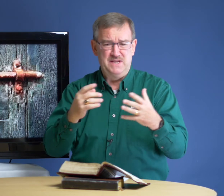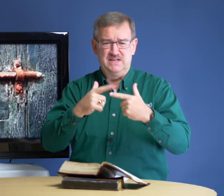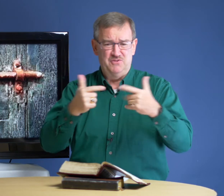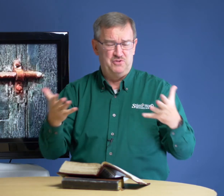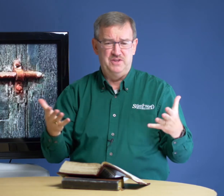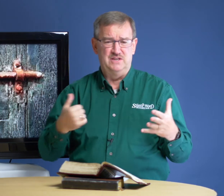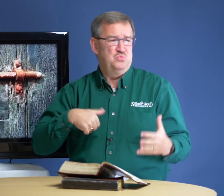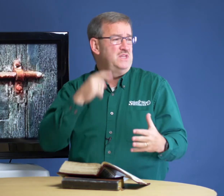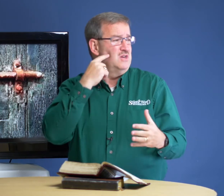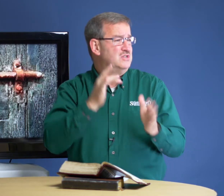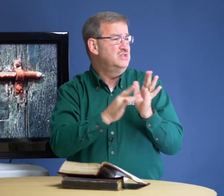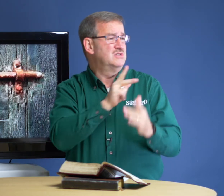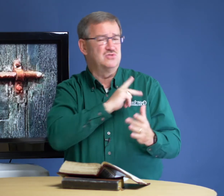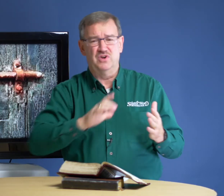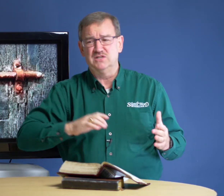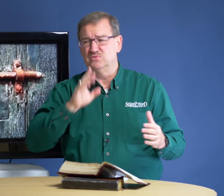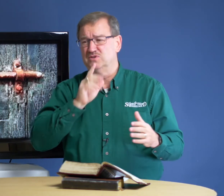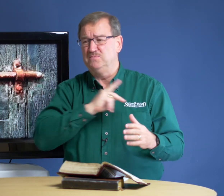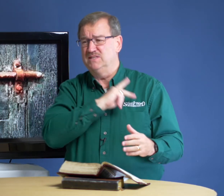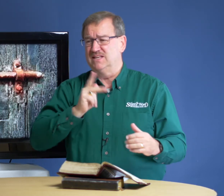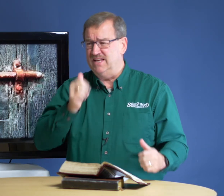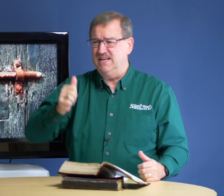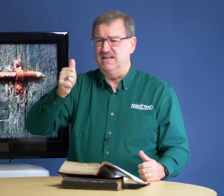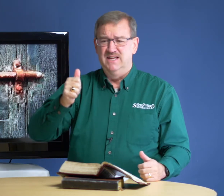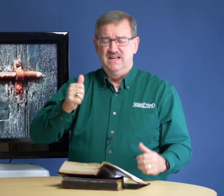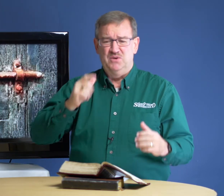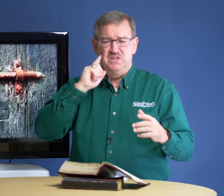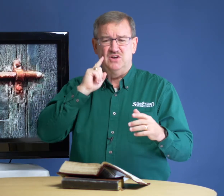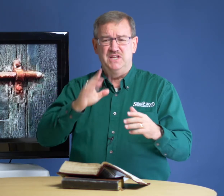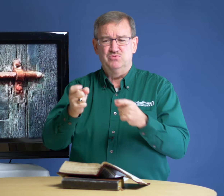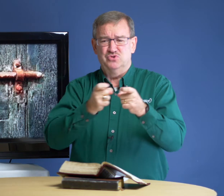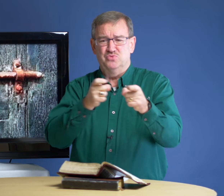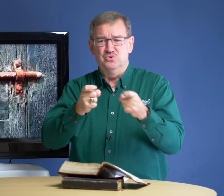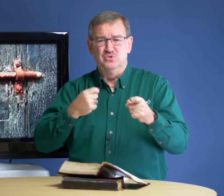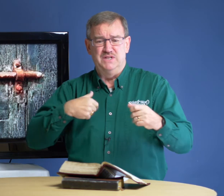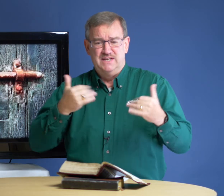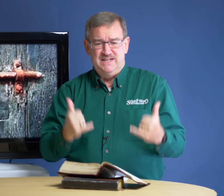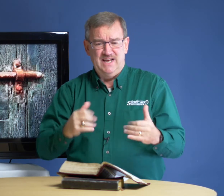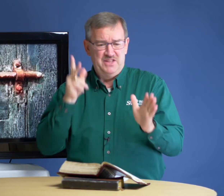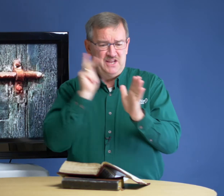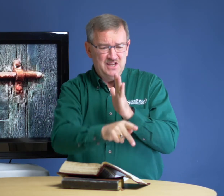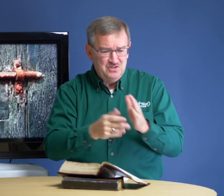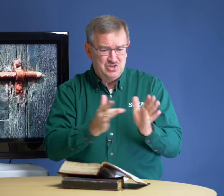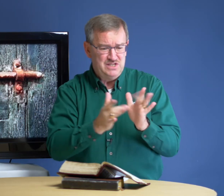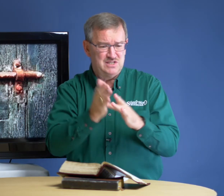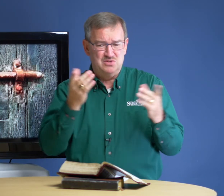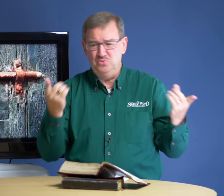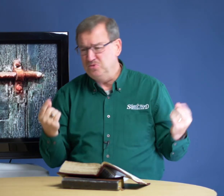different things. We thought Jesus Christ was going to be the king. And we thought he was going to rule. And now they killed Jesus. And what are